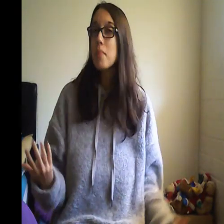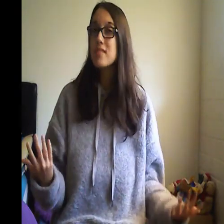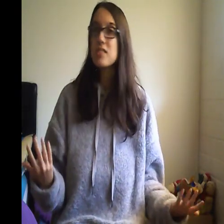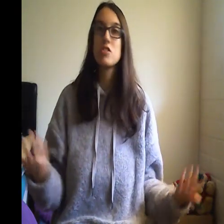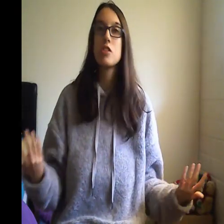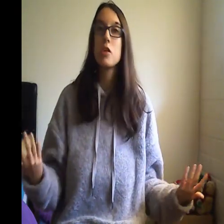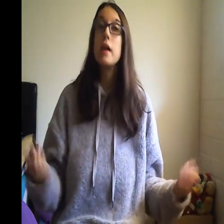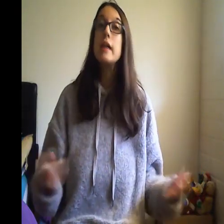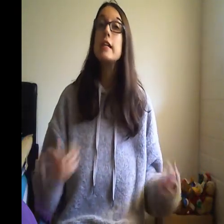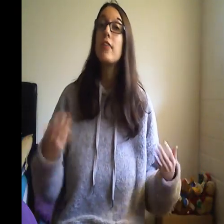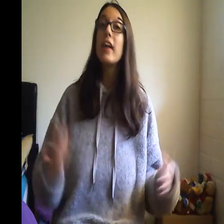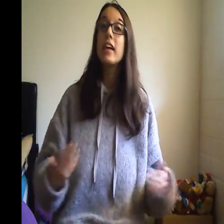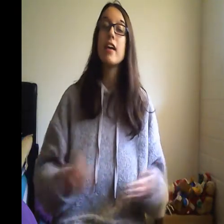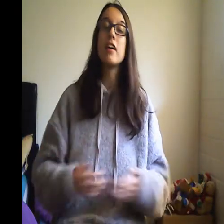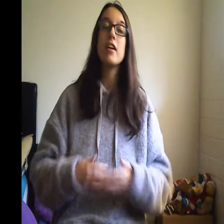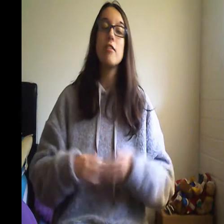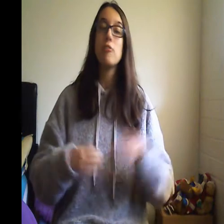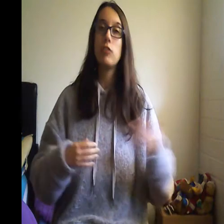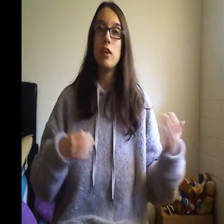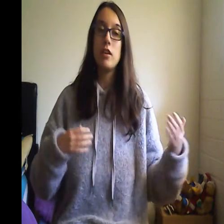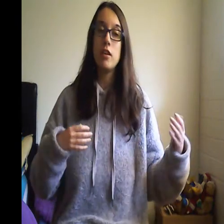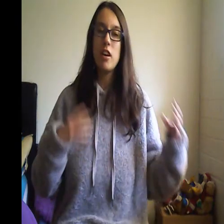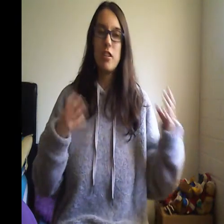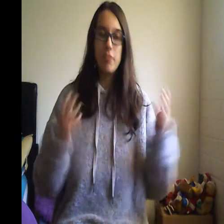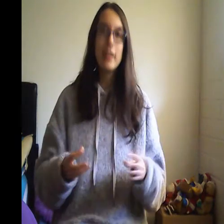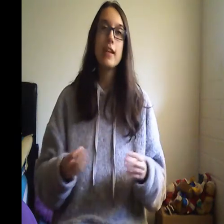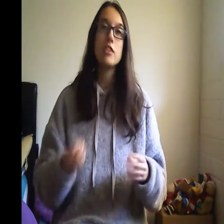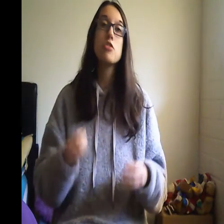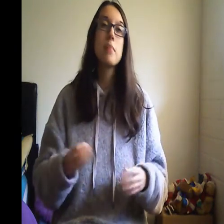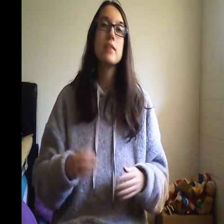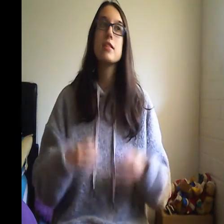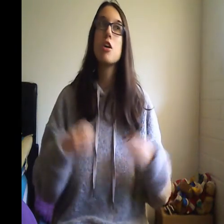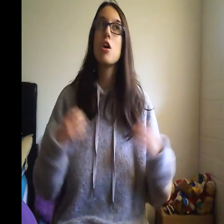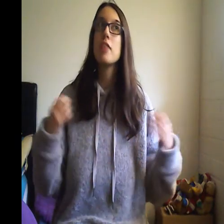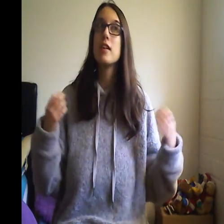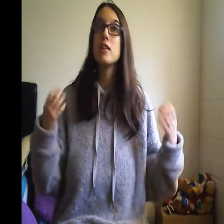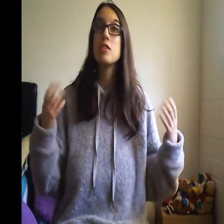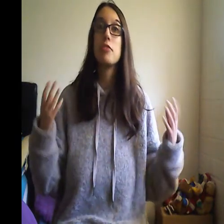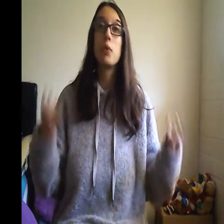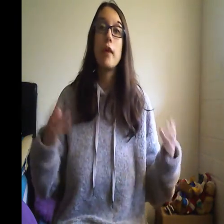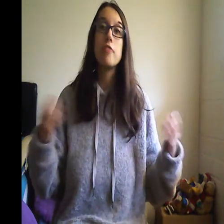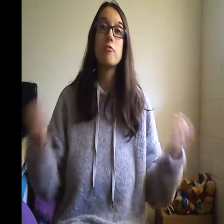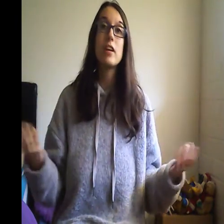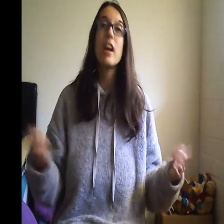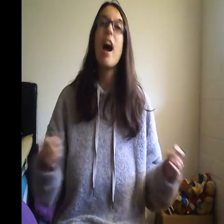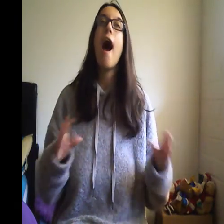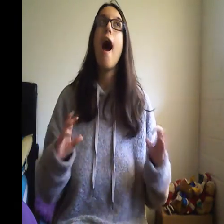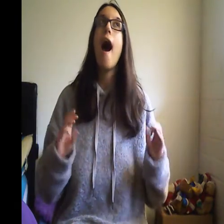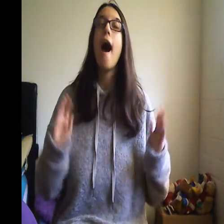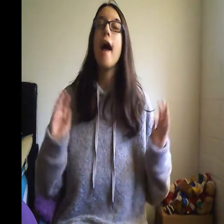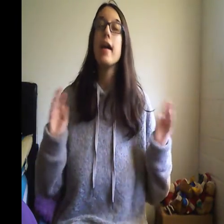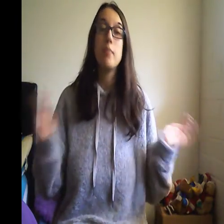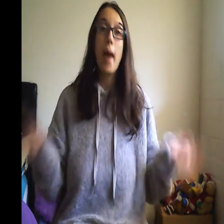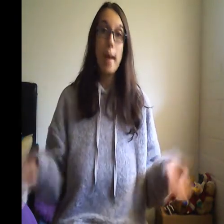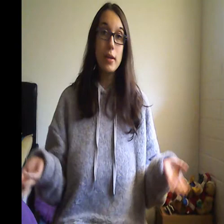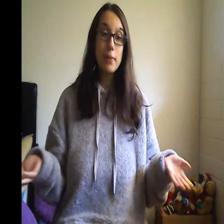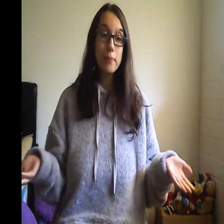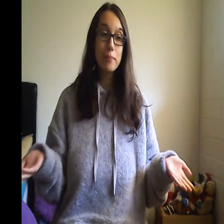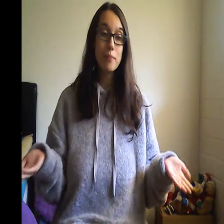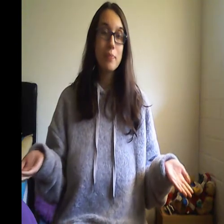if i can get it in if i can get a toothpaste that is fluoride free i am happy so